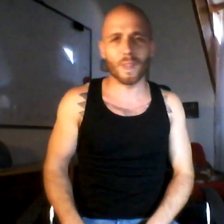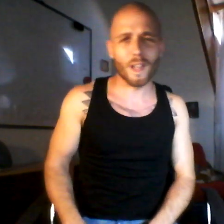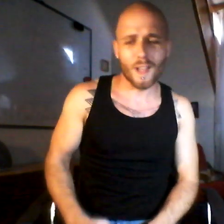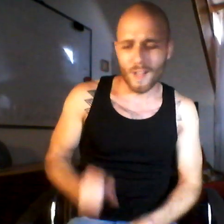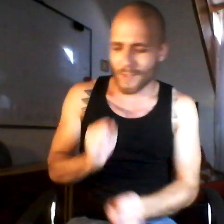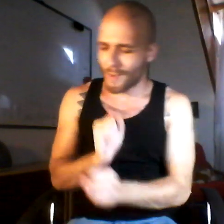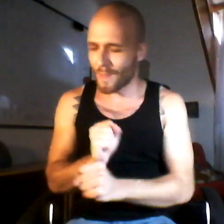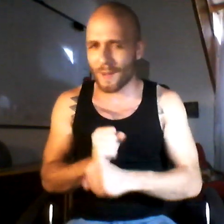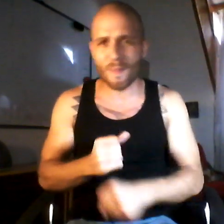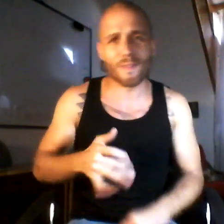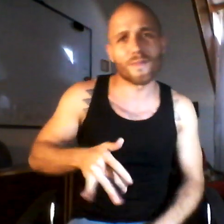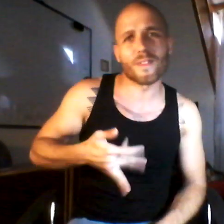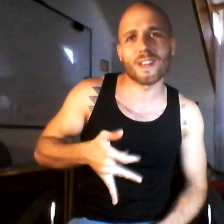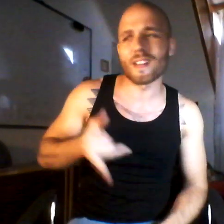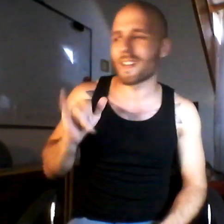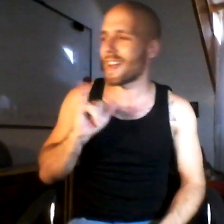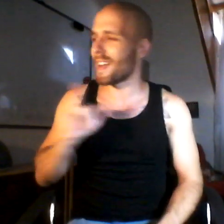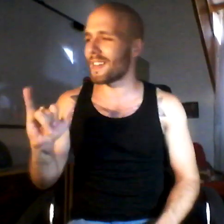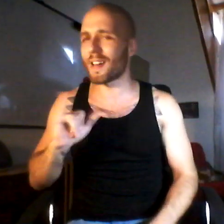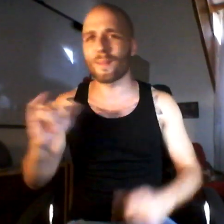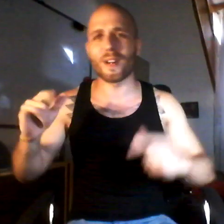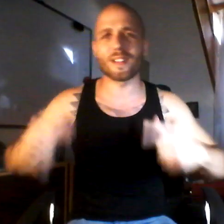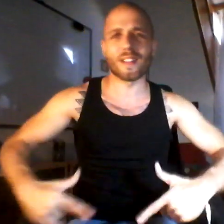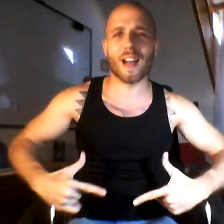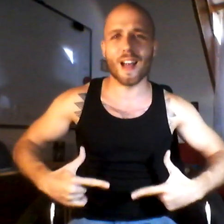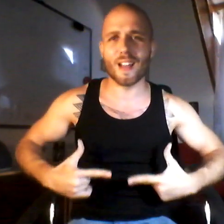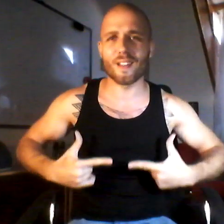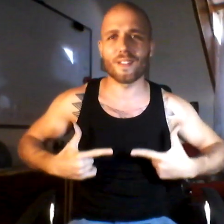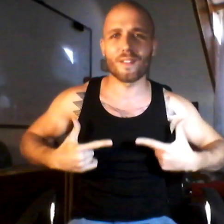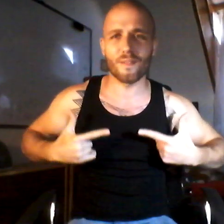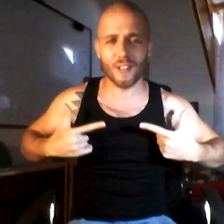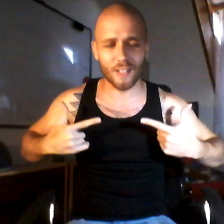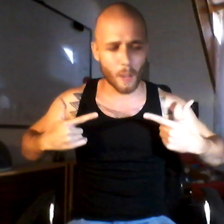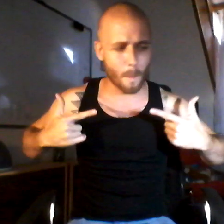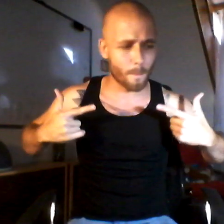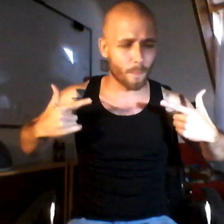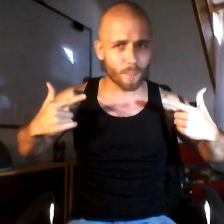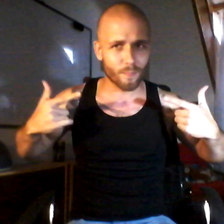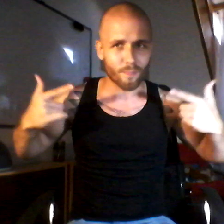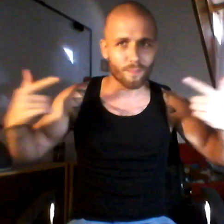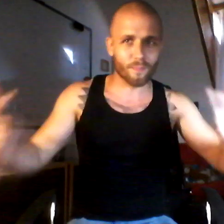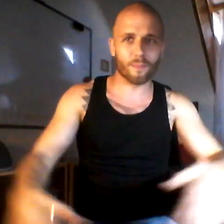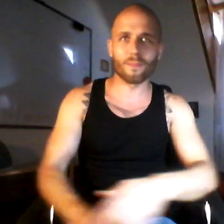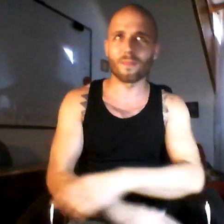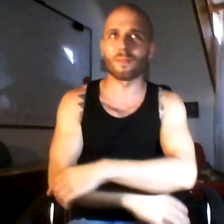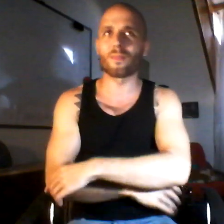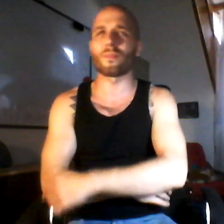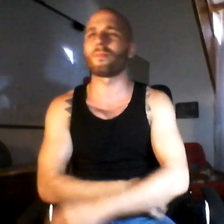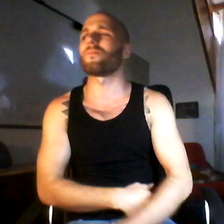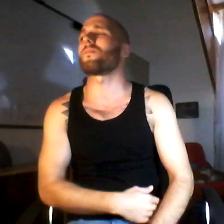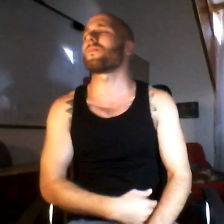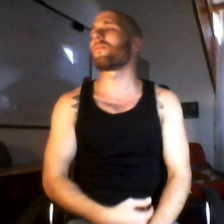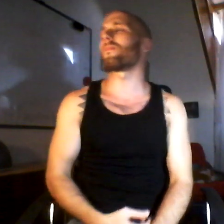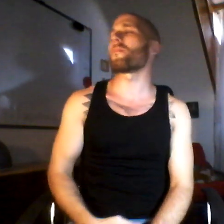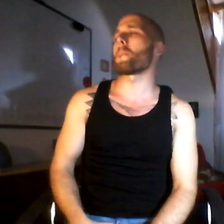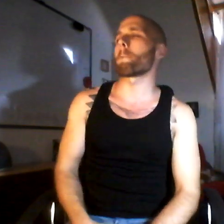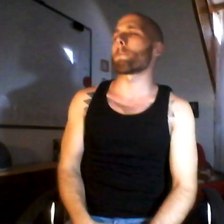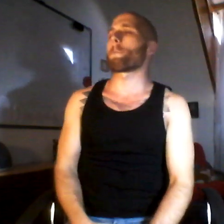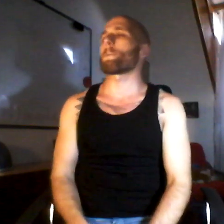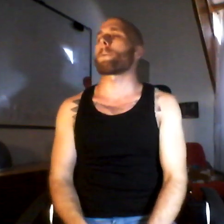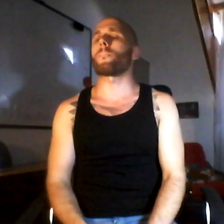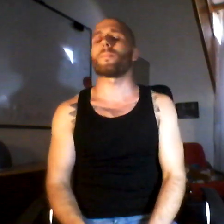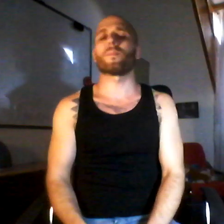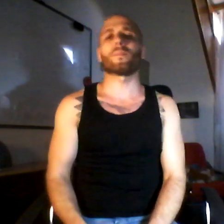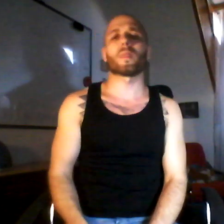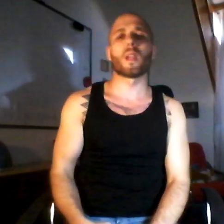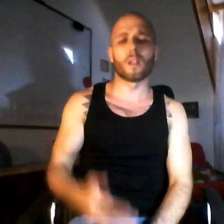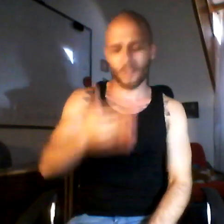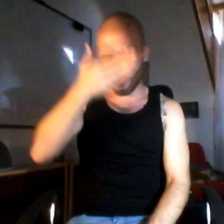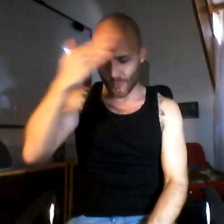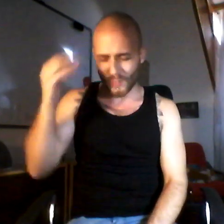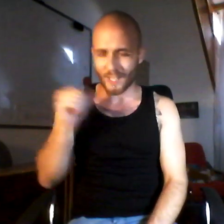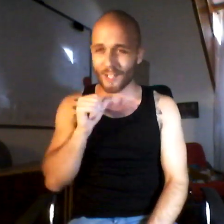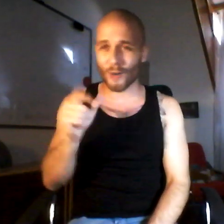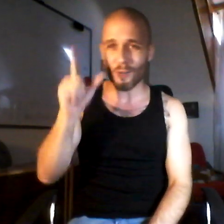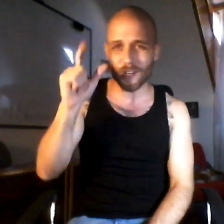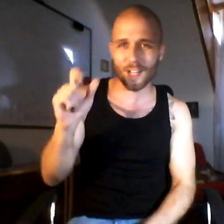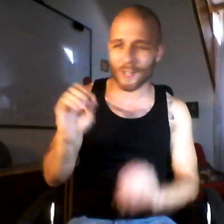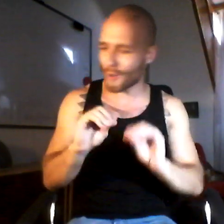You make me feel like I'm alive You make Cause we don't need